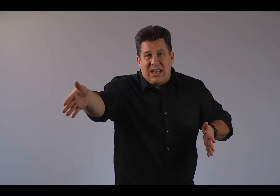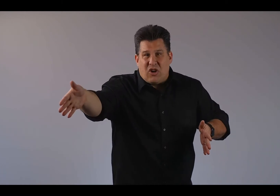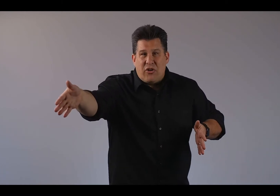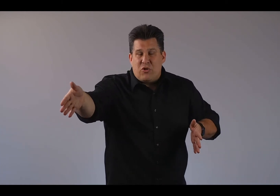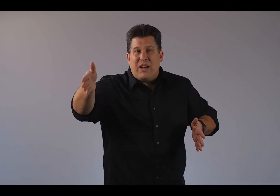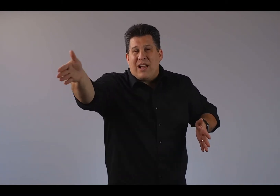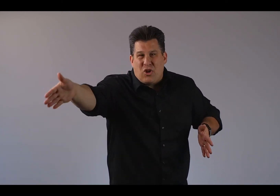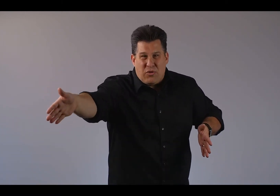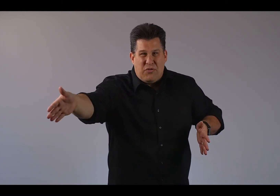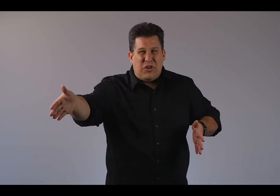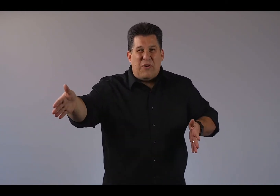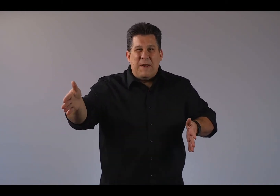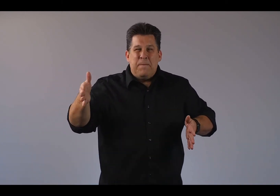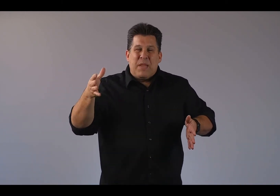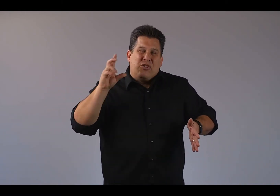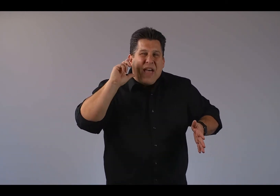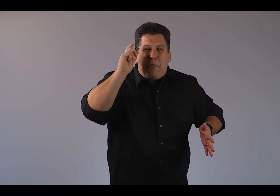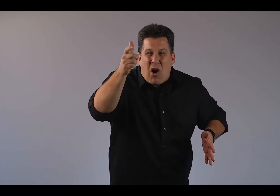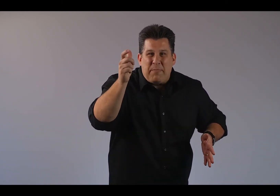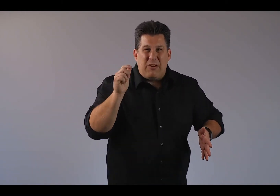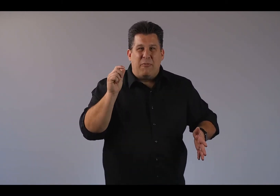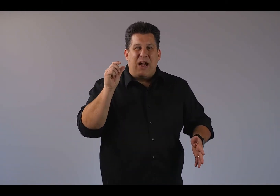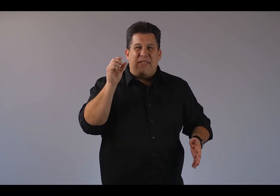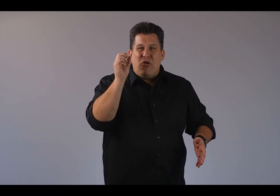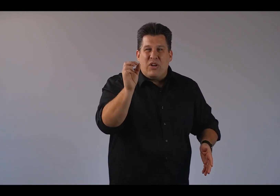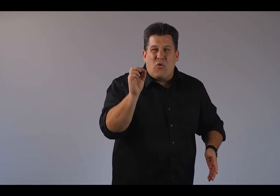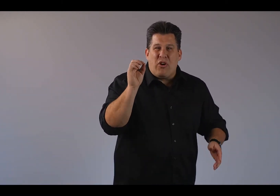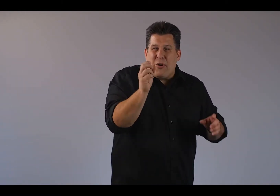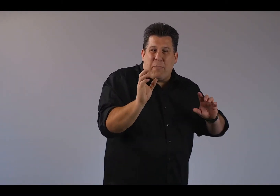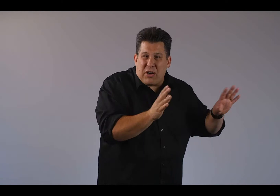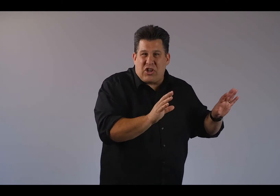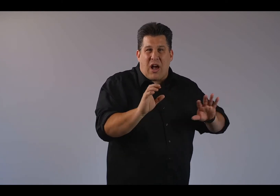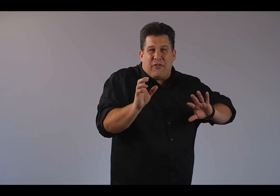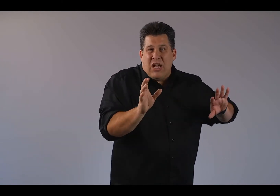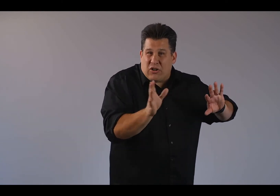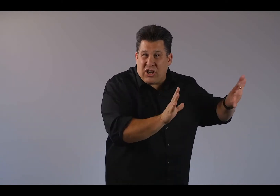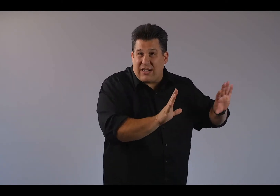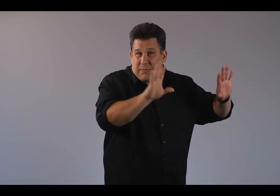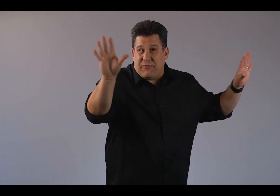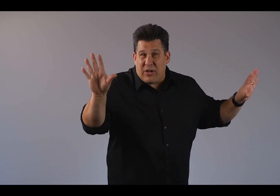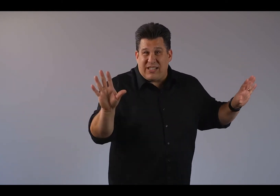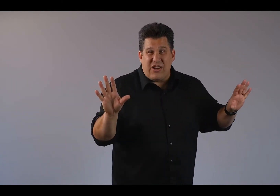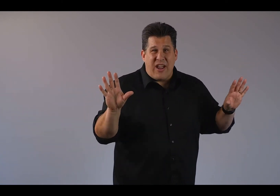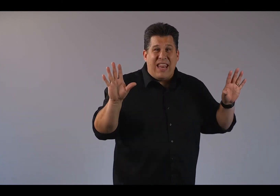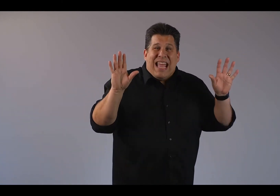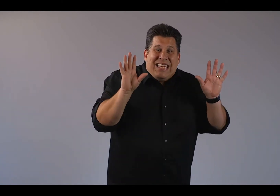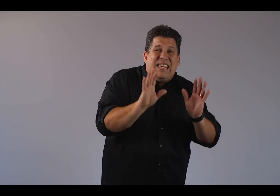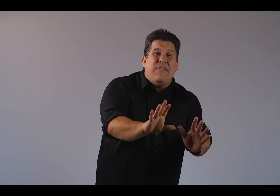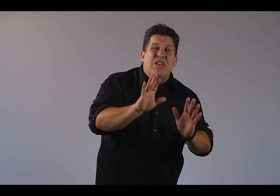encourage when God told you to. And so that prompting from God that you ignored or brushed off or chalked up to voices in your head, he's giving